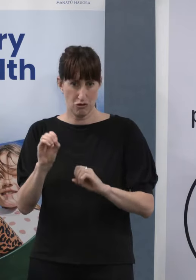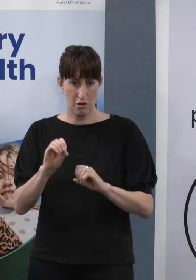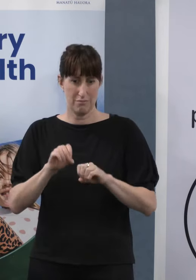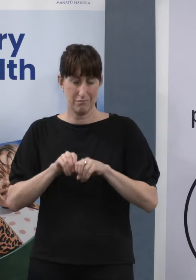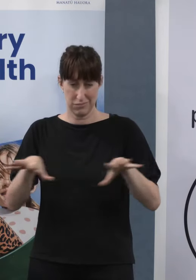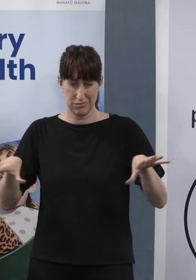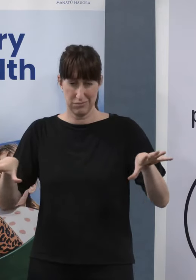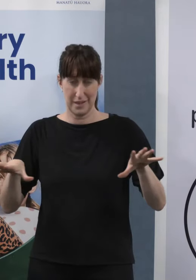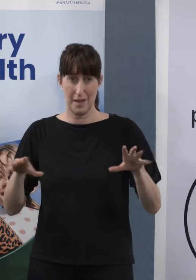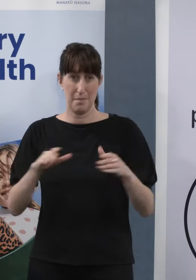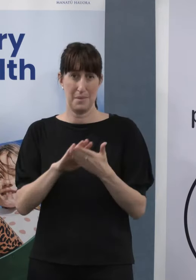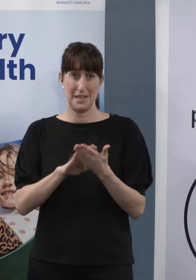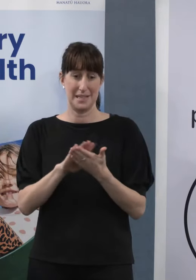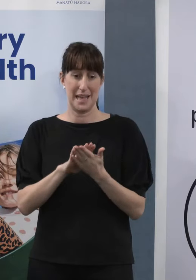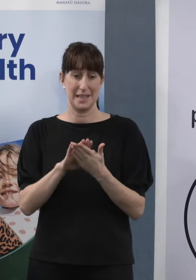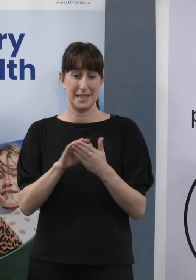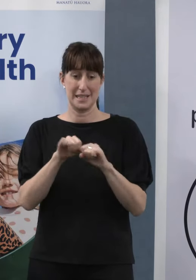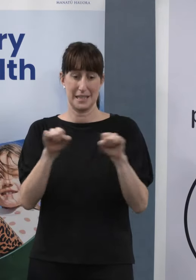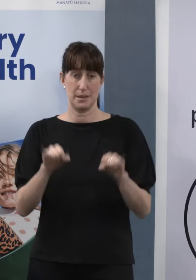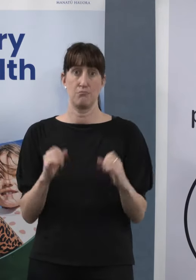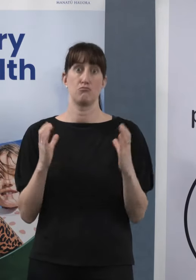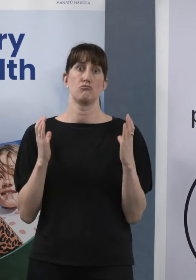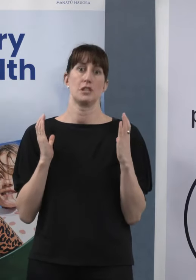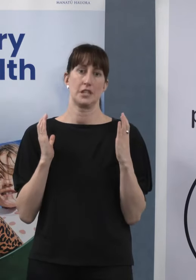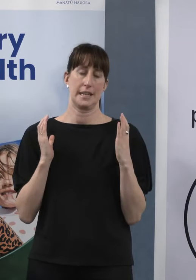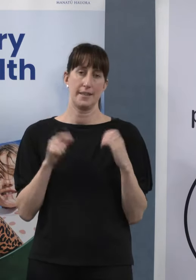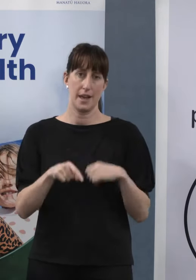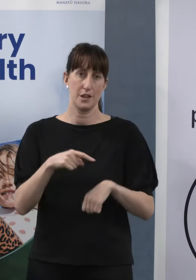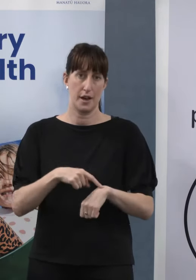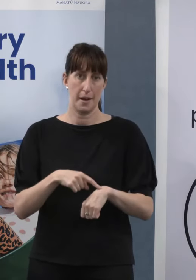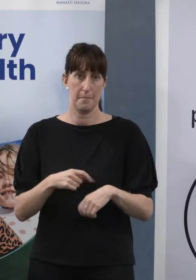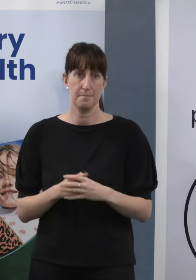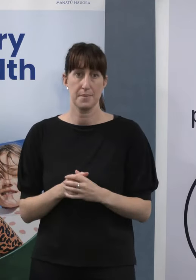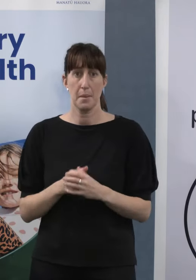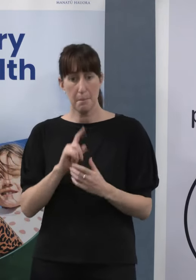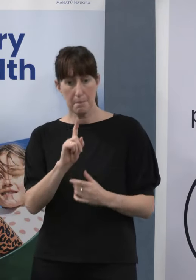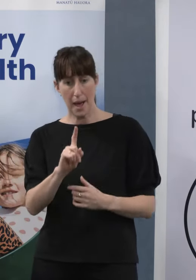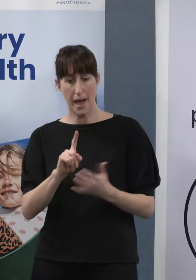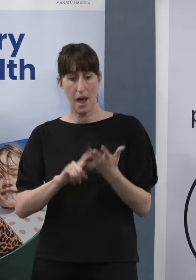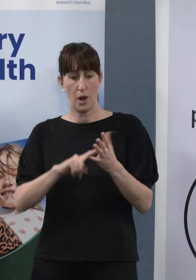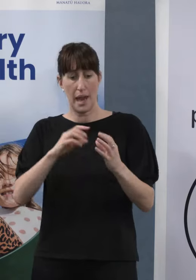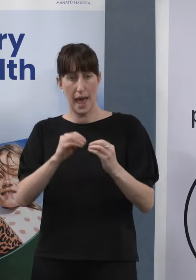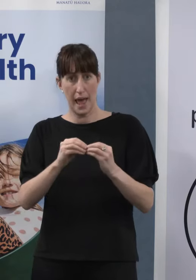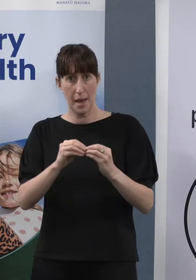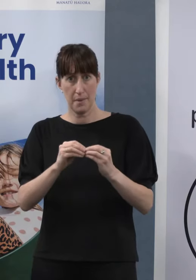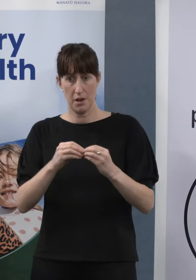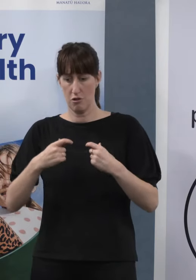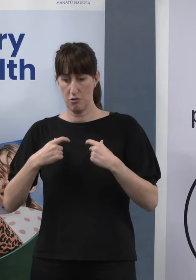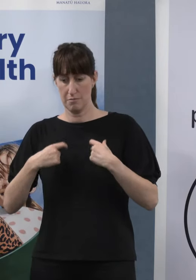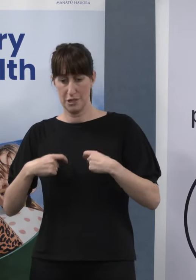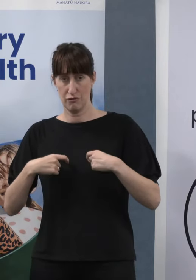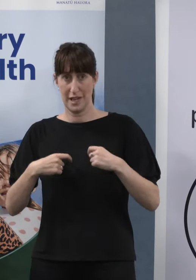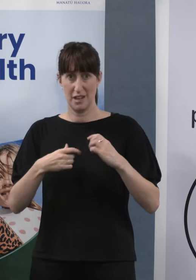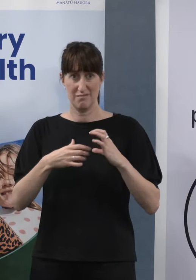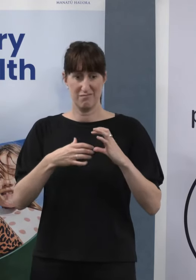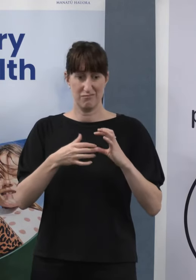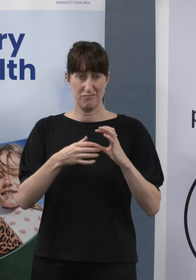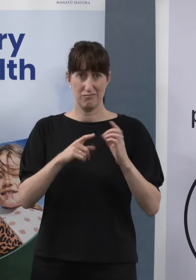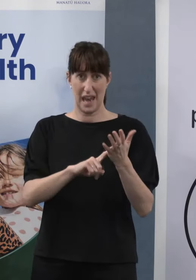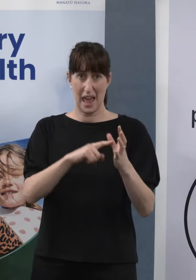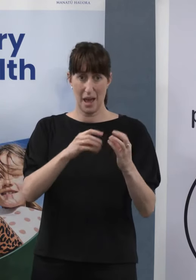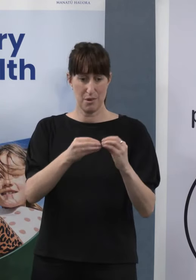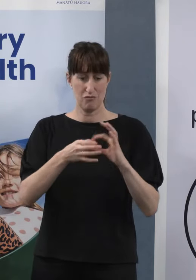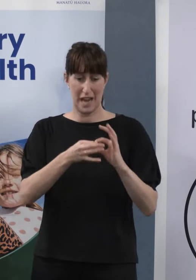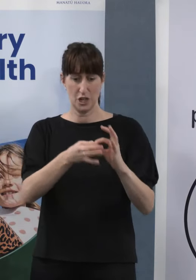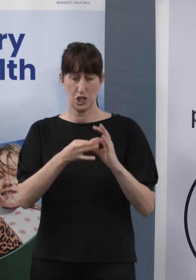think, you know, I just want to reiterate the relationship is very good. It has been throughout the pandemic. The labs have done an excellent job, and it's